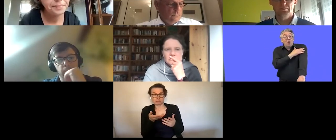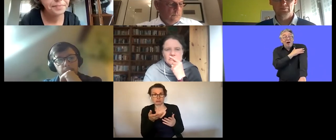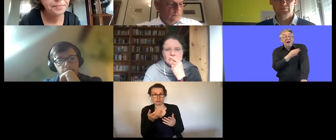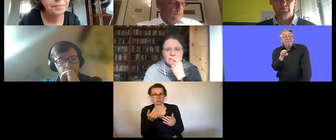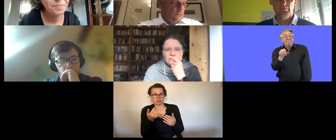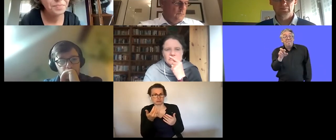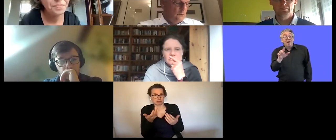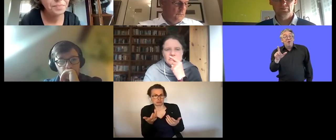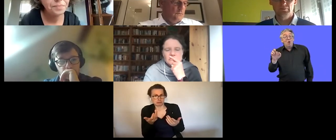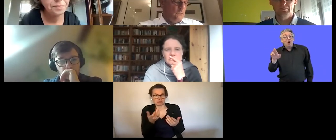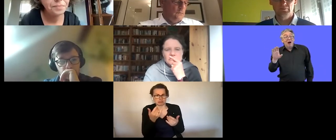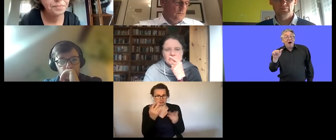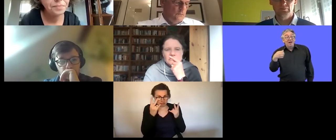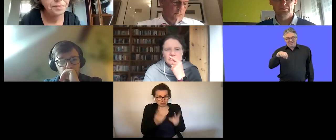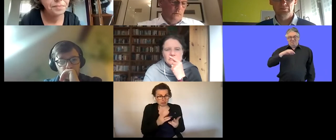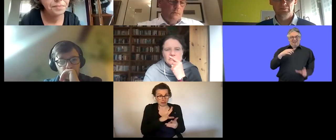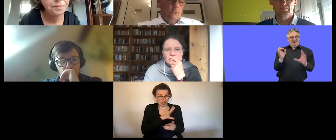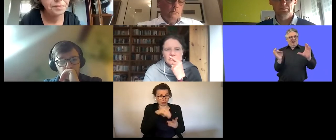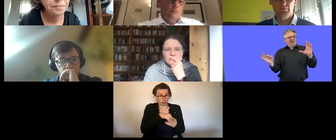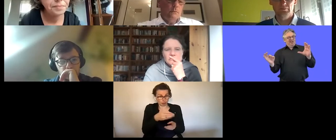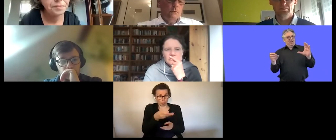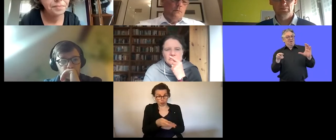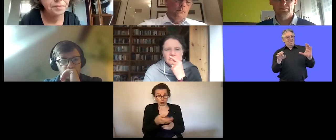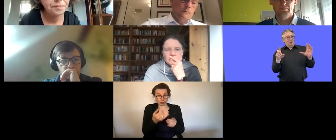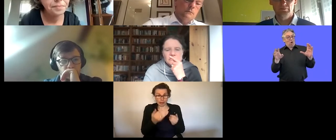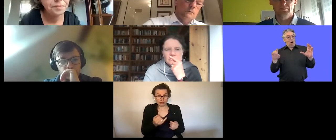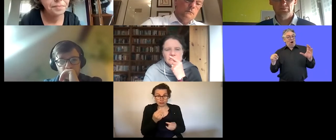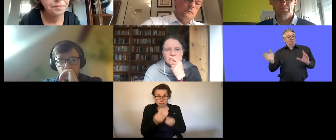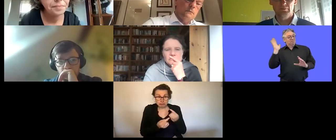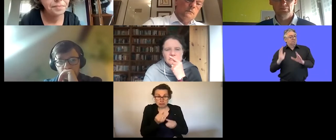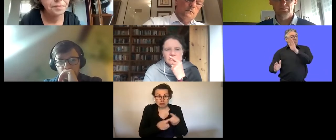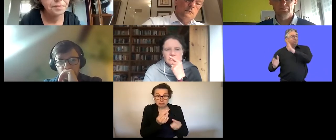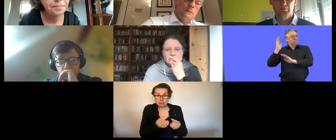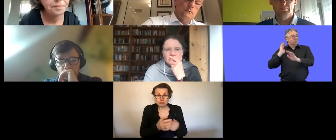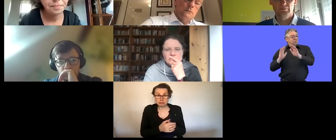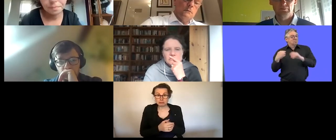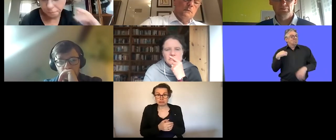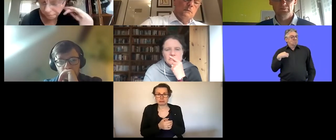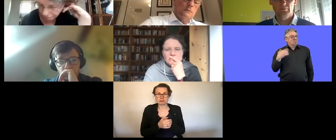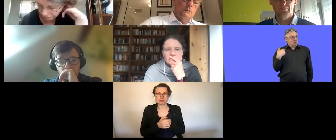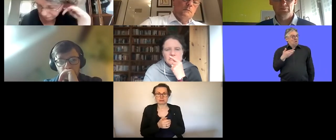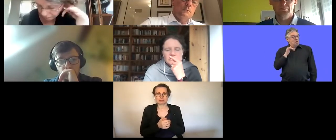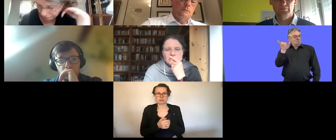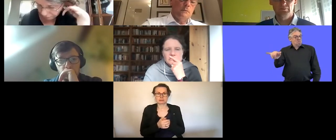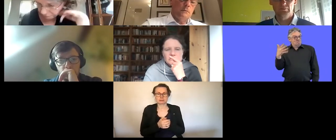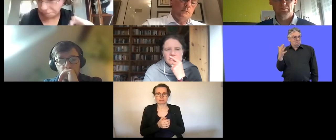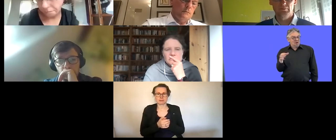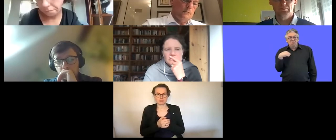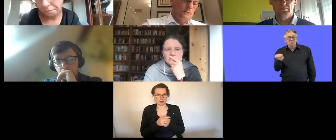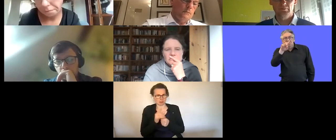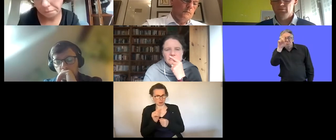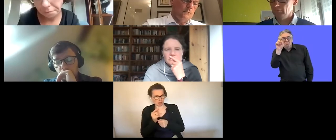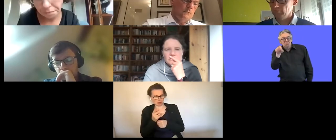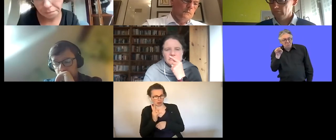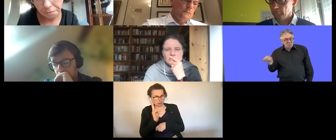example and i wonder whether inclusion has moved any any forward